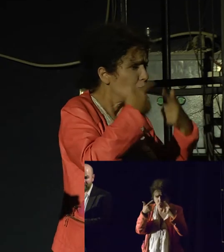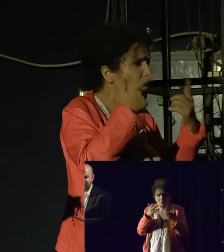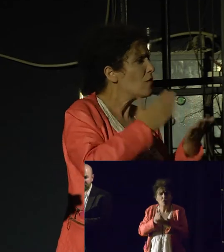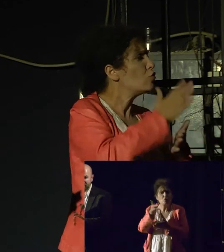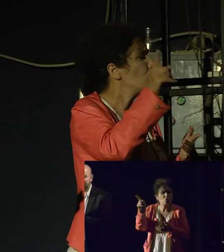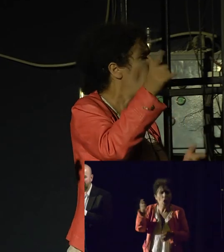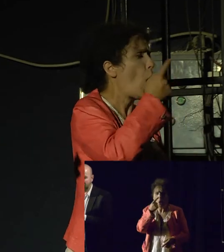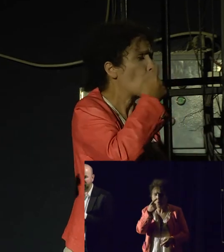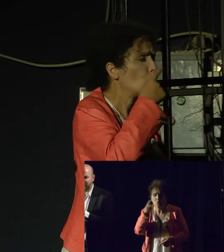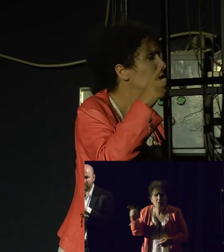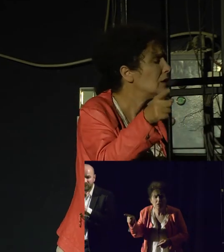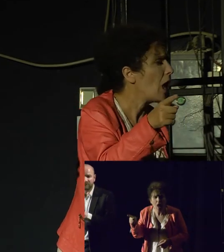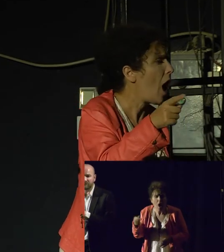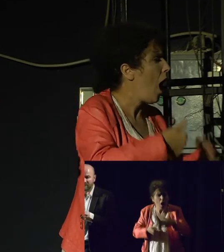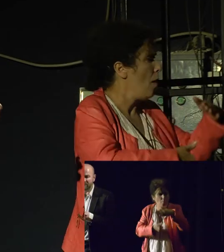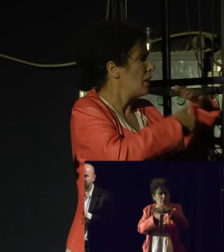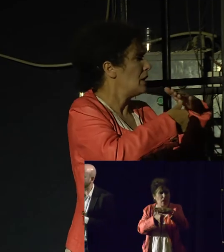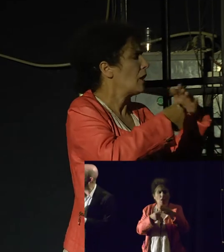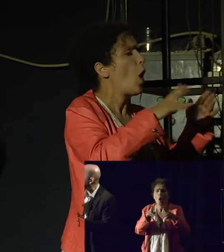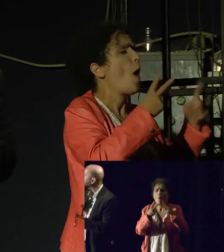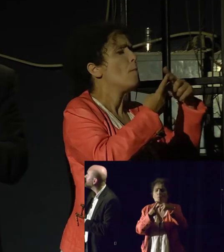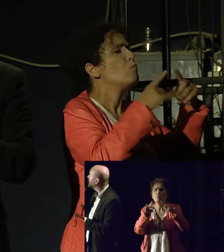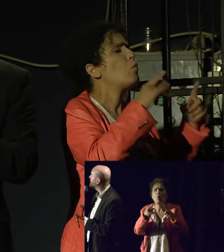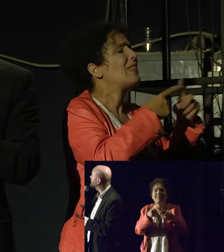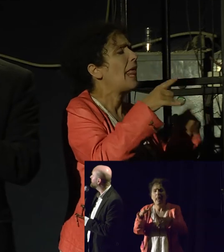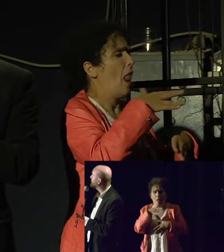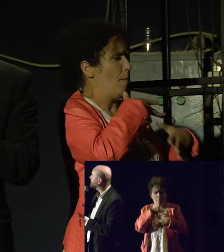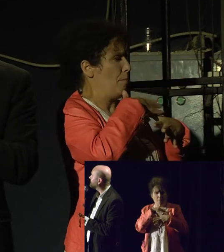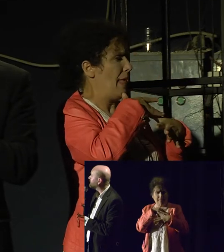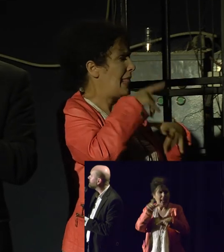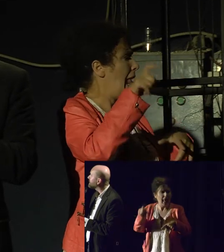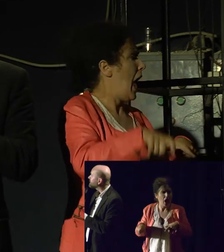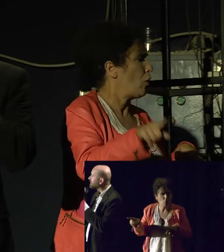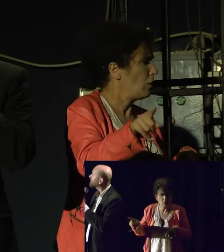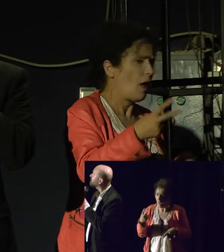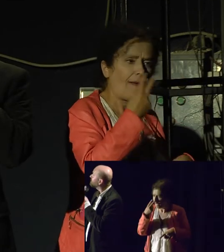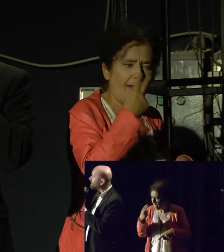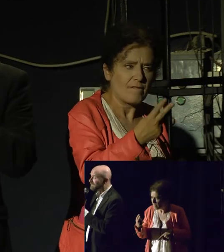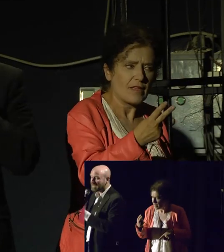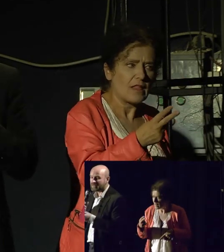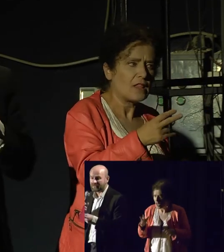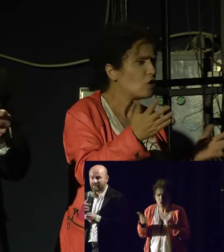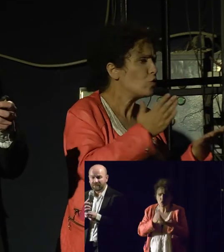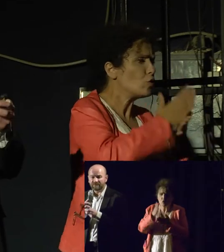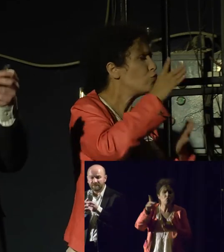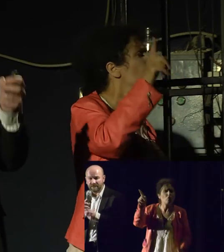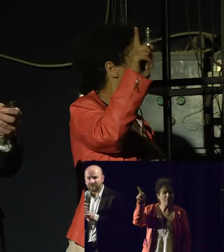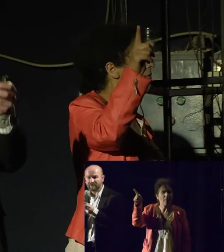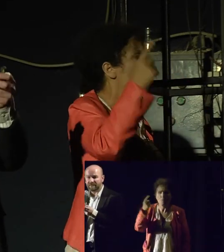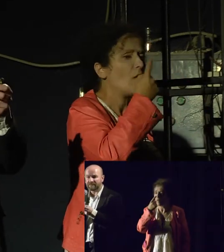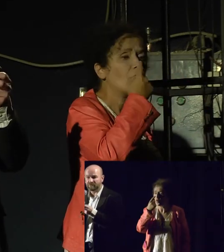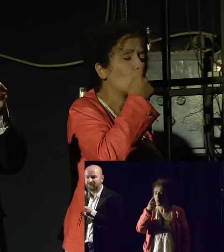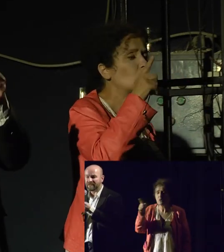the patriarch and you see the perfect relationship taking place there. So that, very likely, the